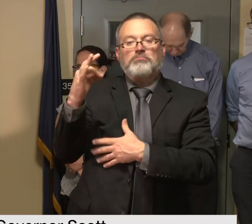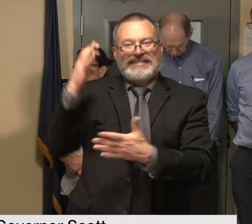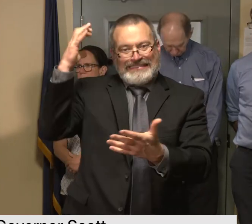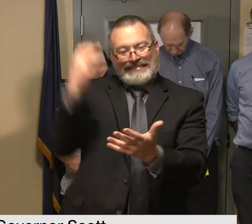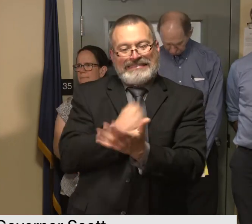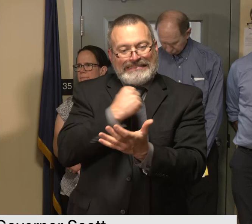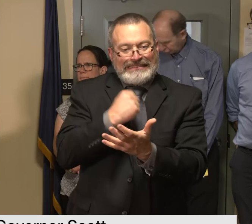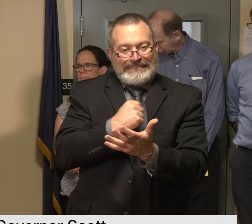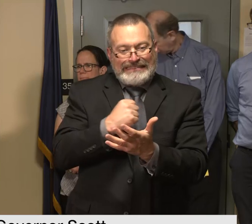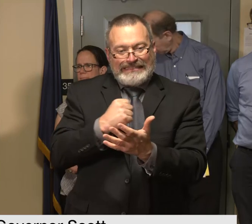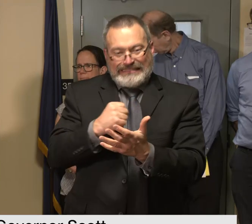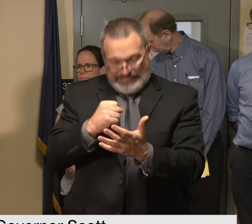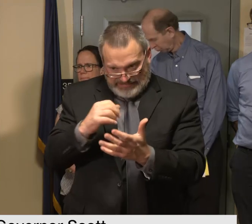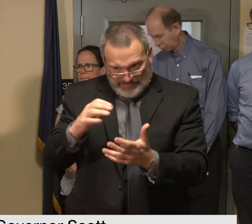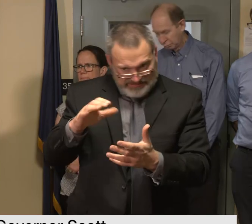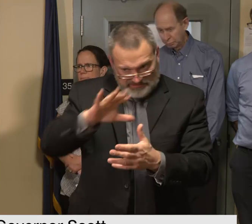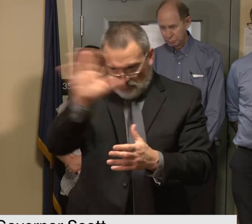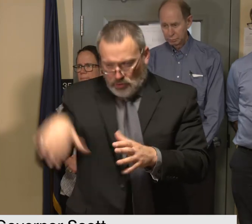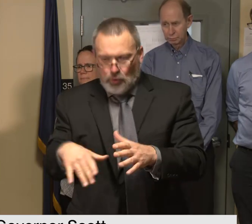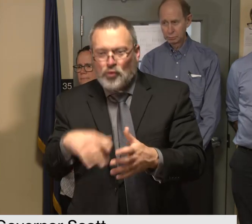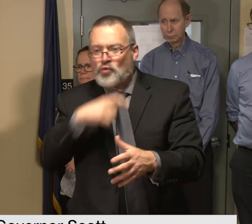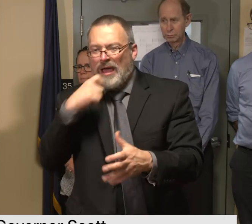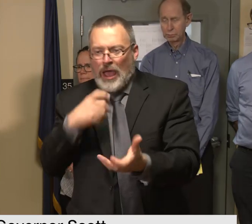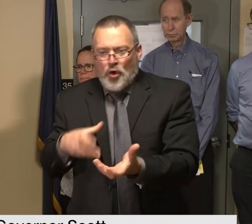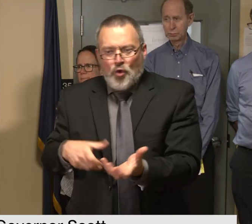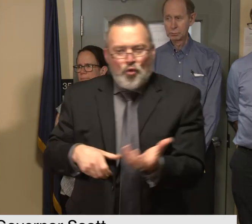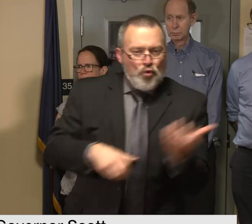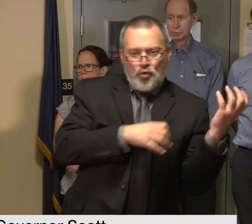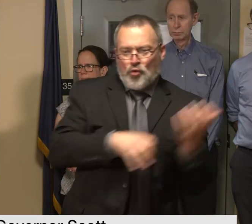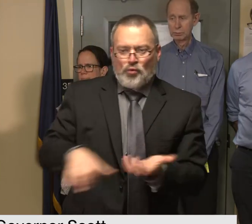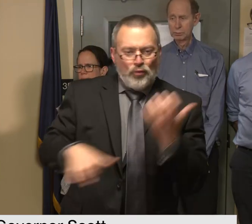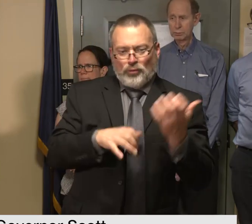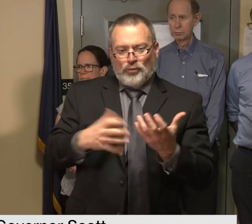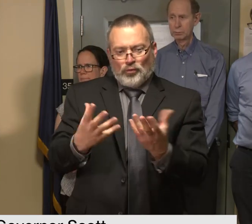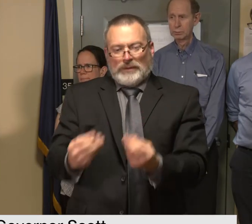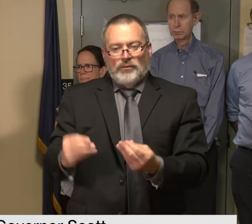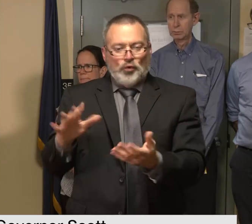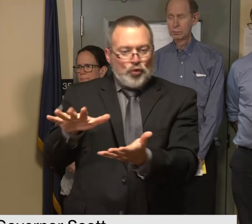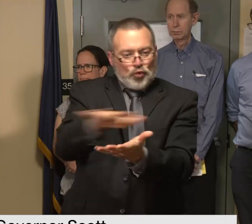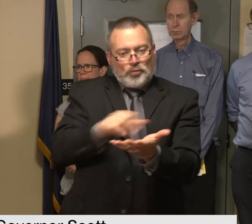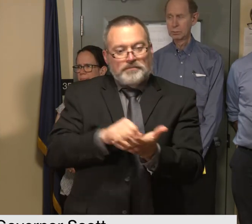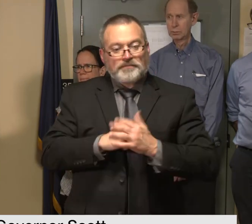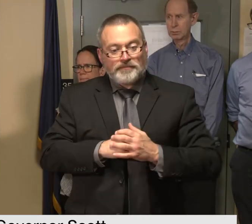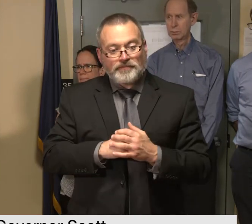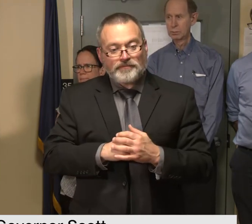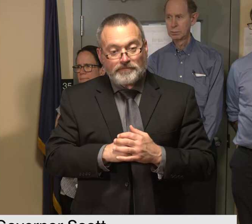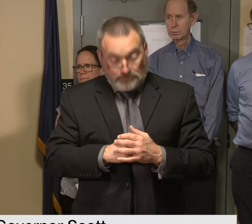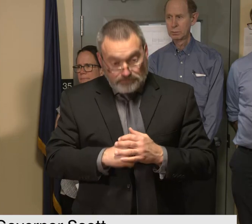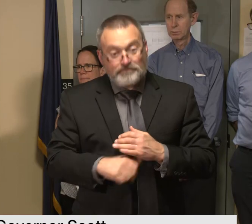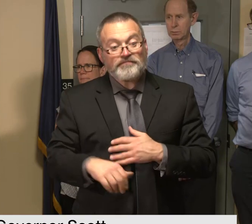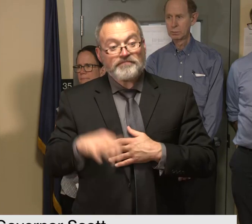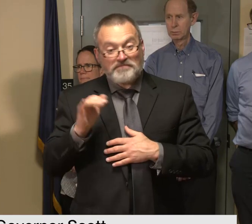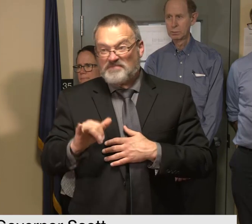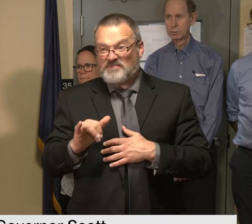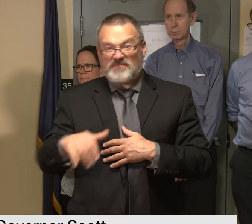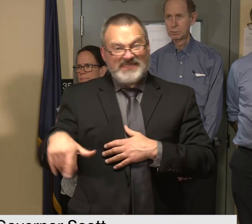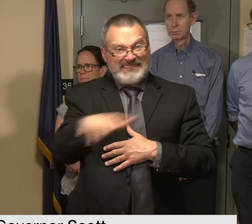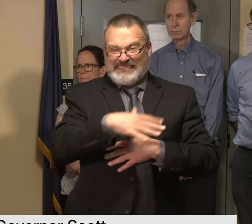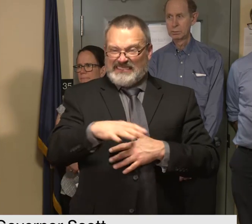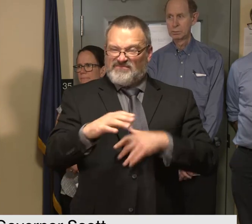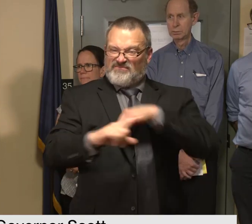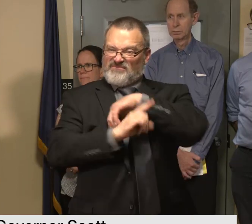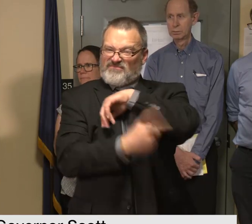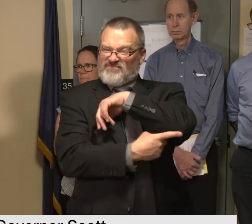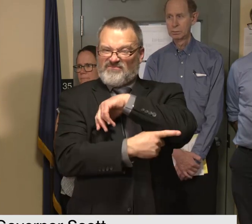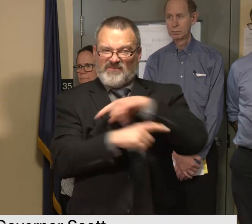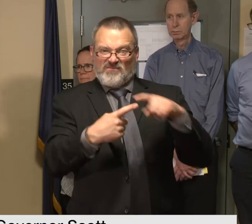out of the house step 4 move all flood related debris I just want to sort of clearly